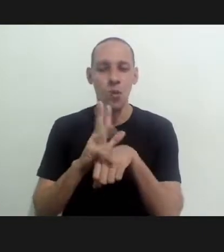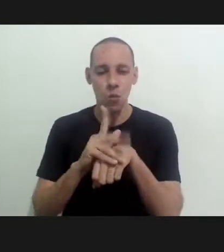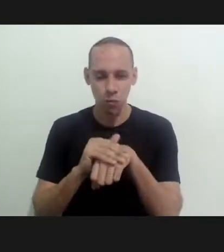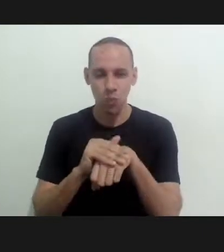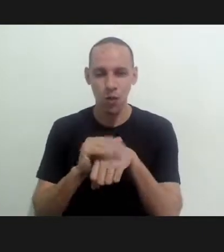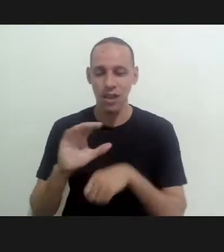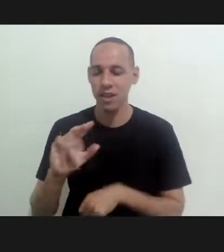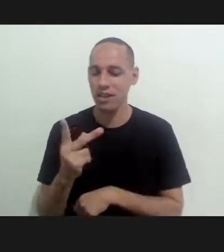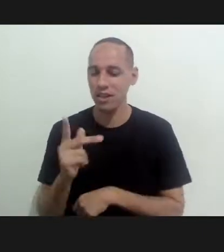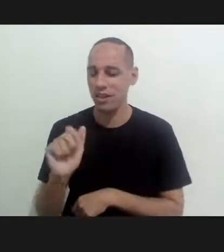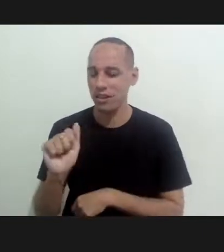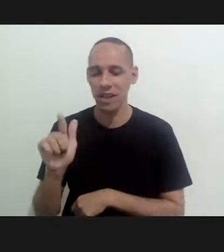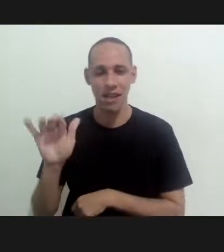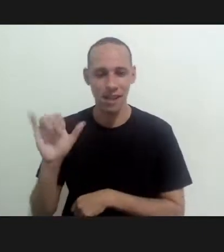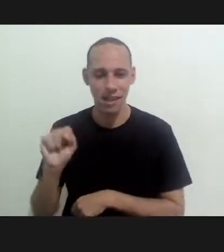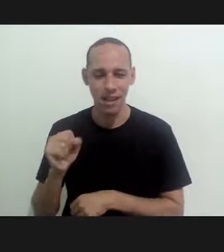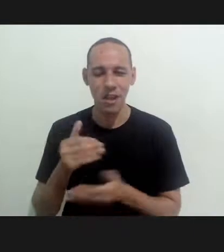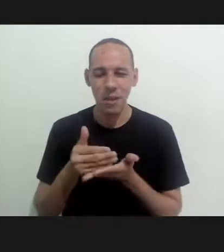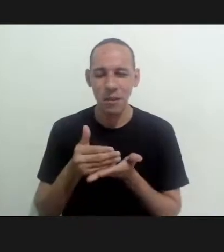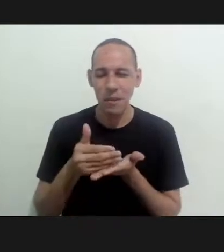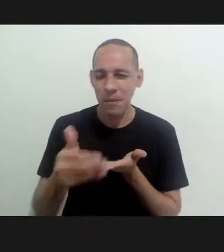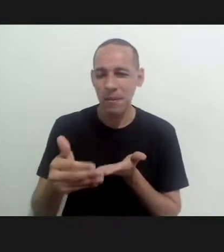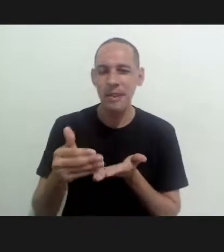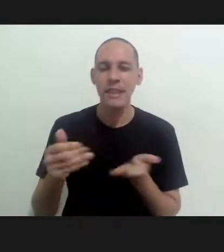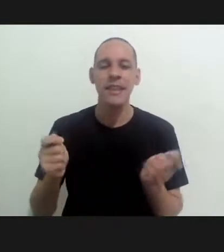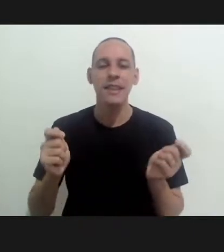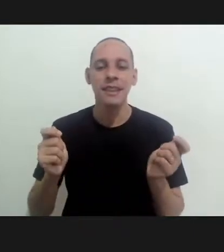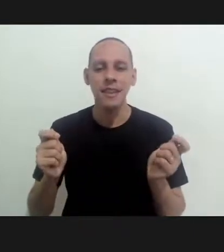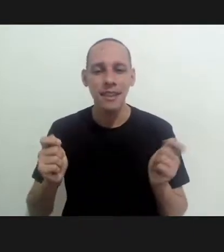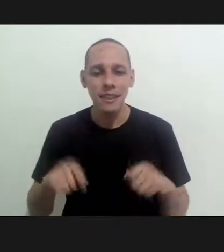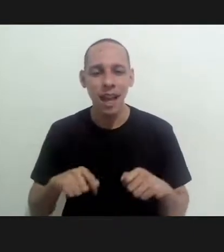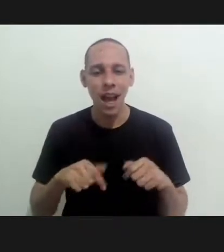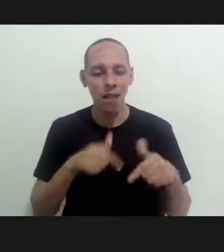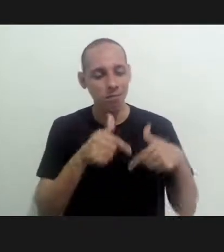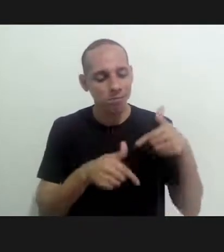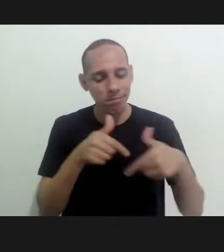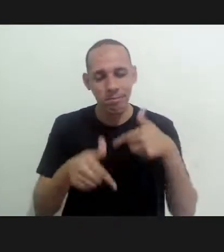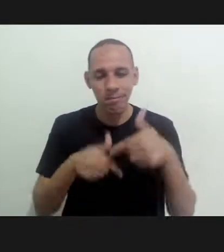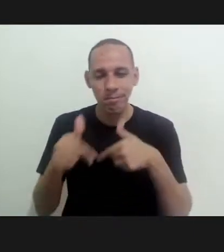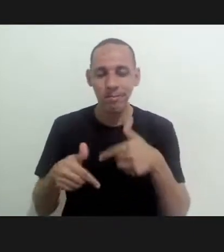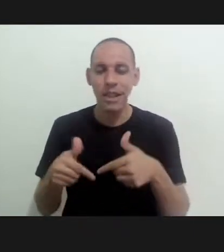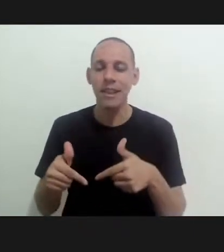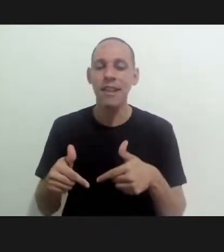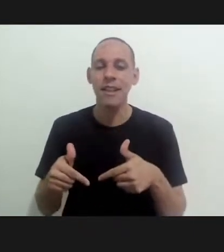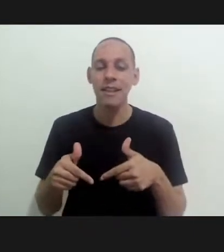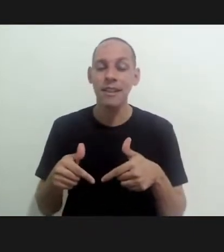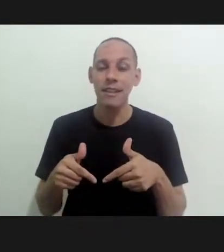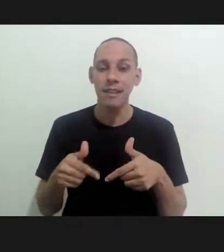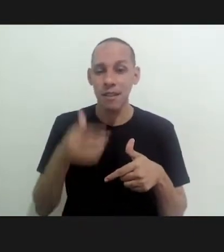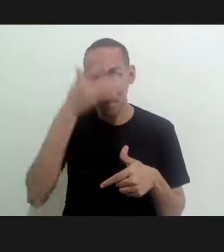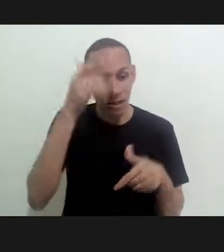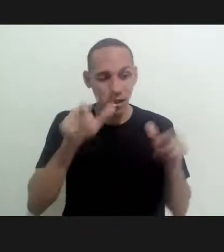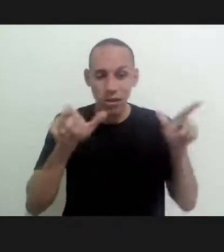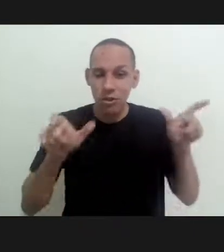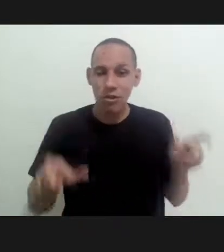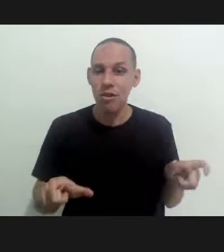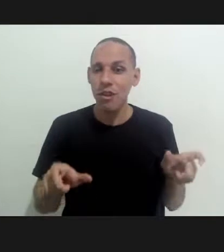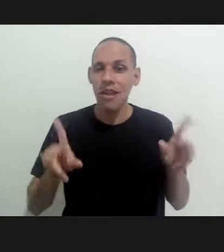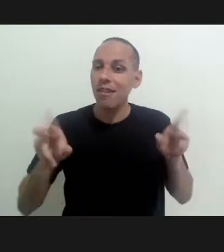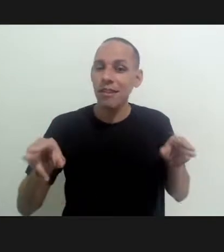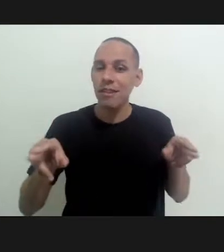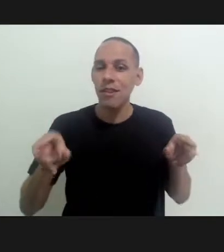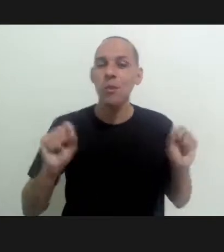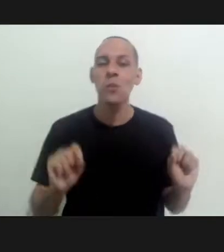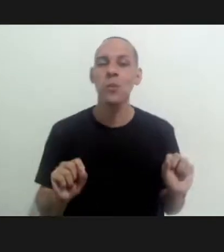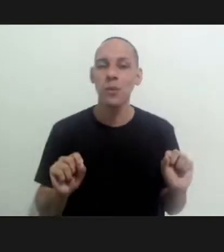of chagas disease or of the initial conditions which allowed all the work of the discovery were the same